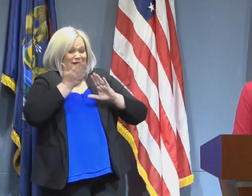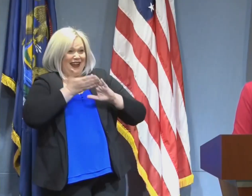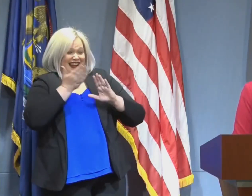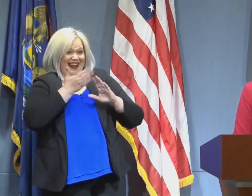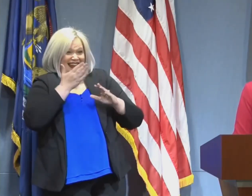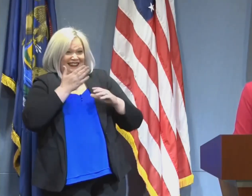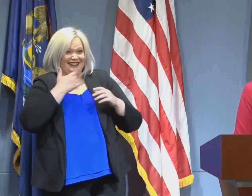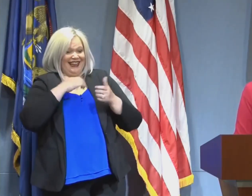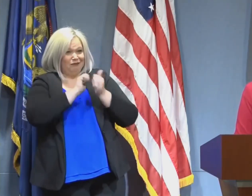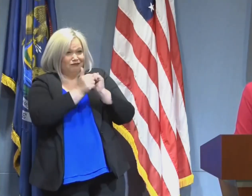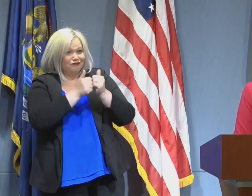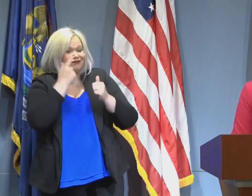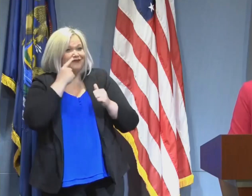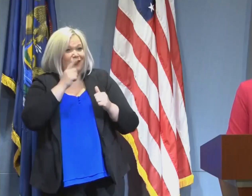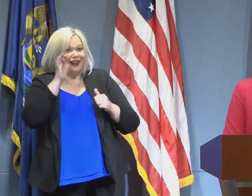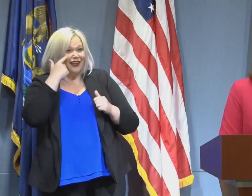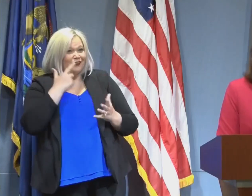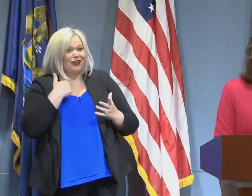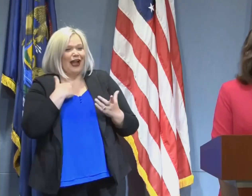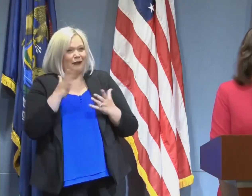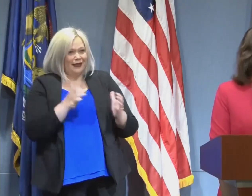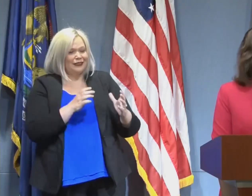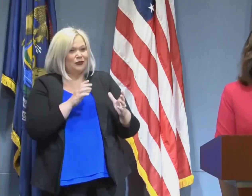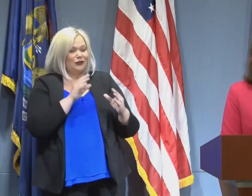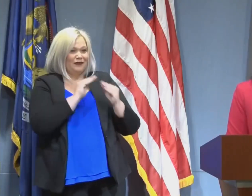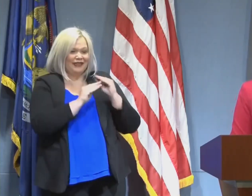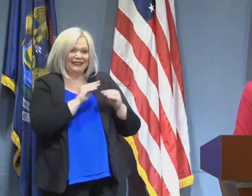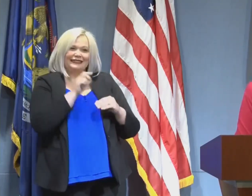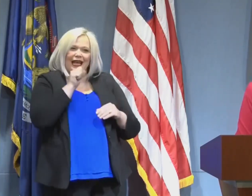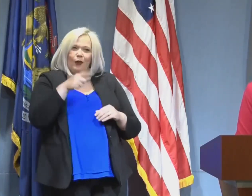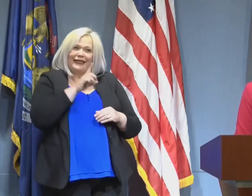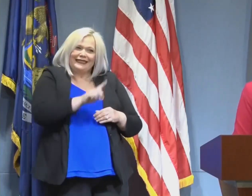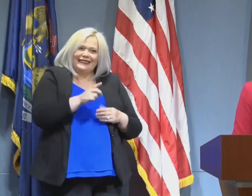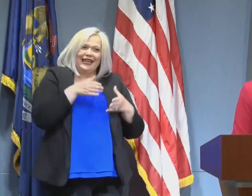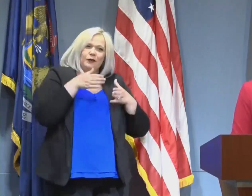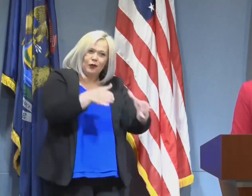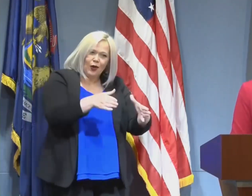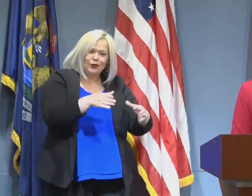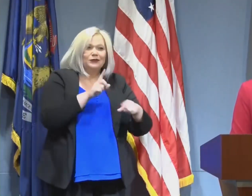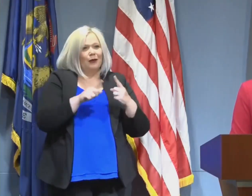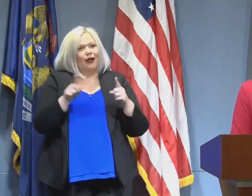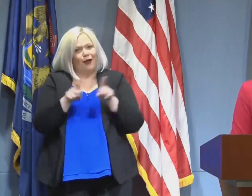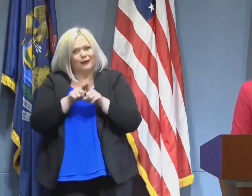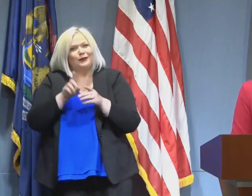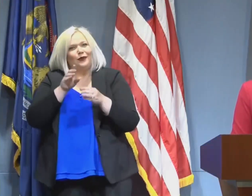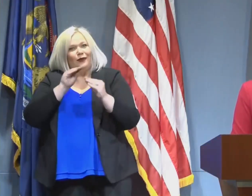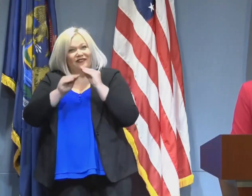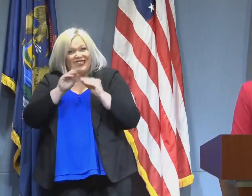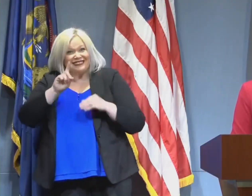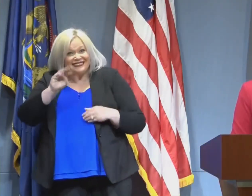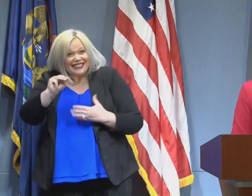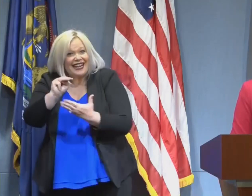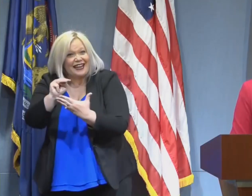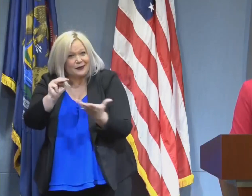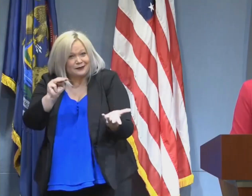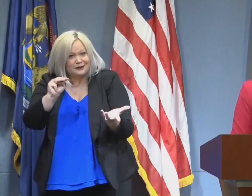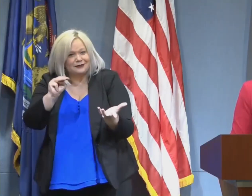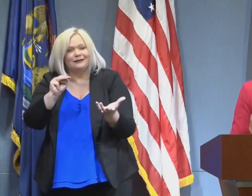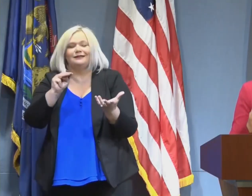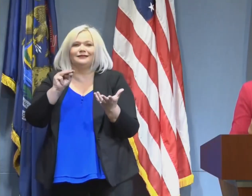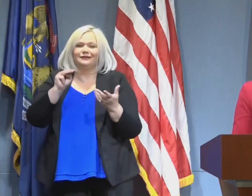roads. The fact of the matter is we have underinvested over the period of decades in this state and when you have